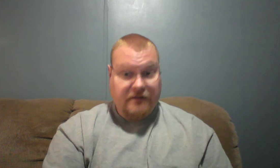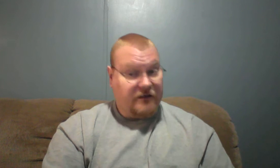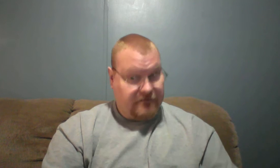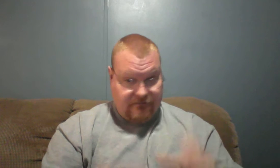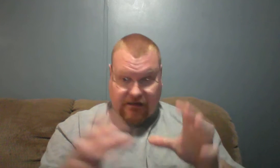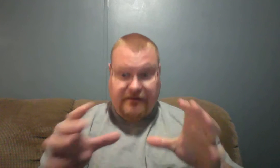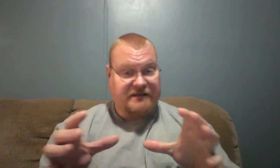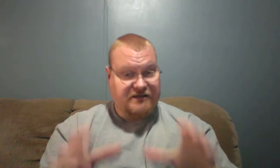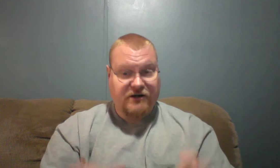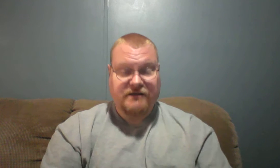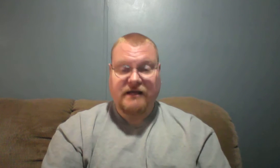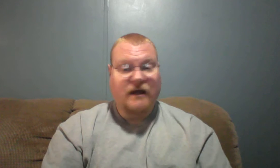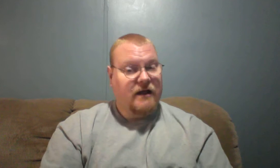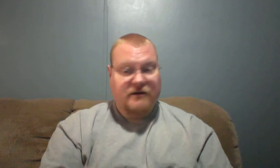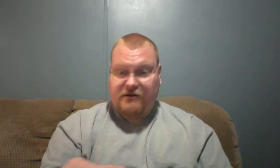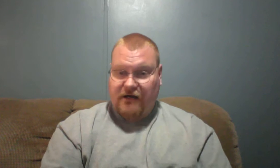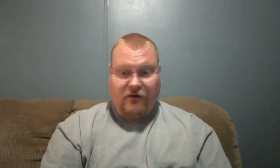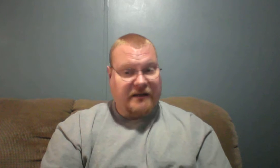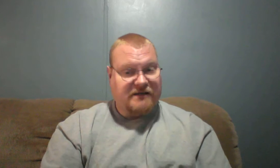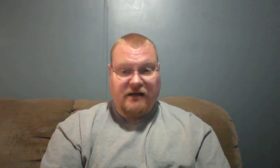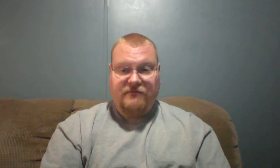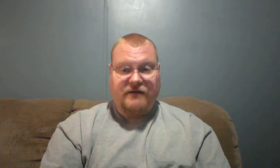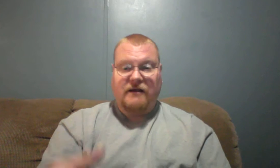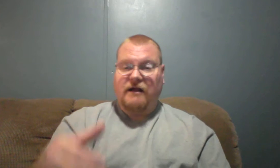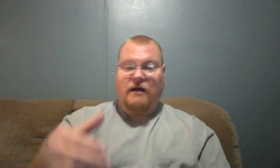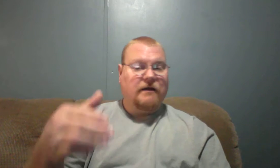Okay? That's a serious thing. You can talk about stuff that, you know, that,